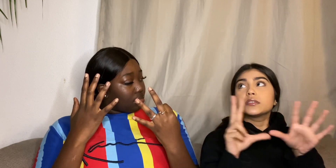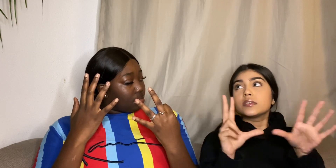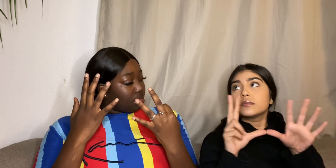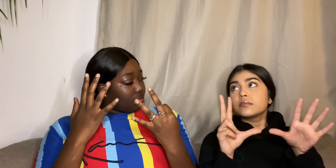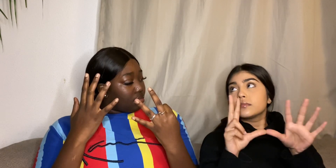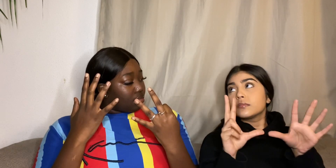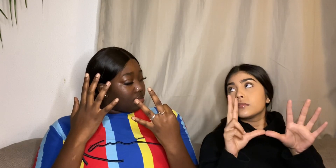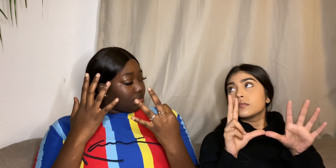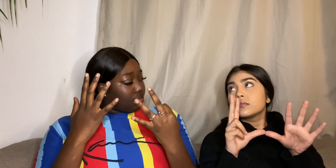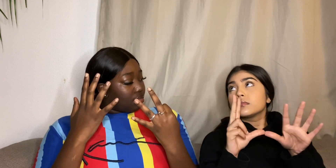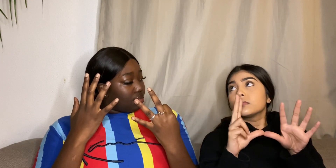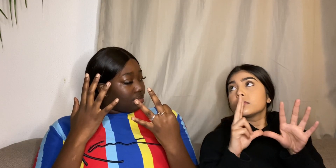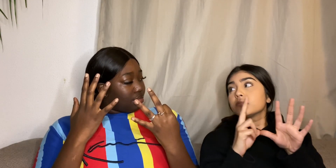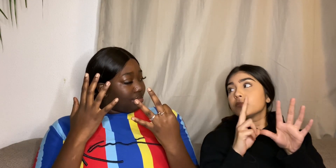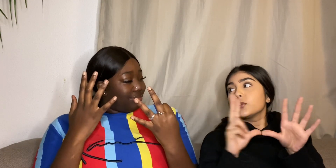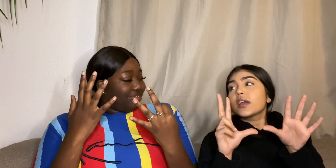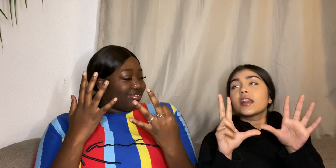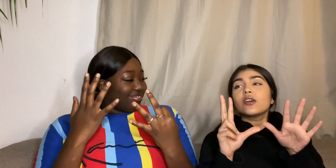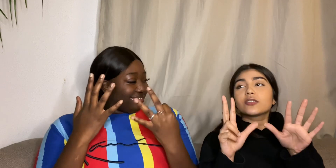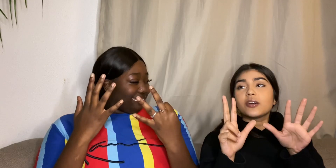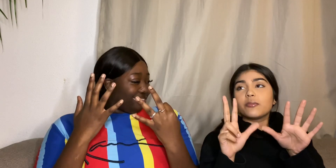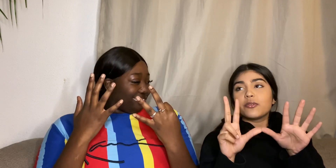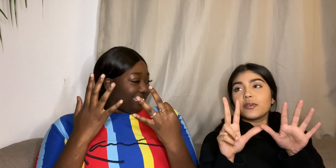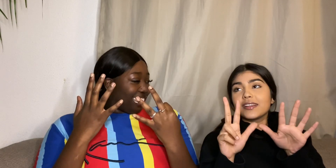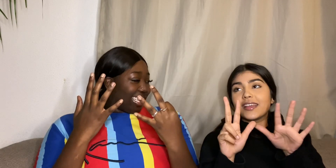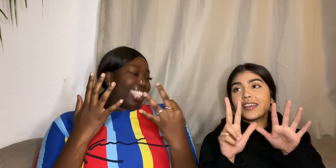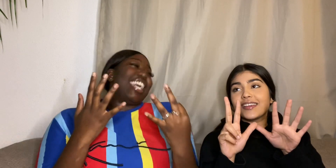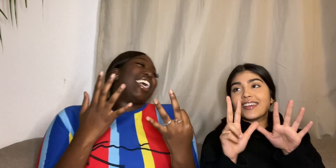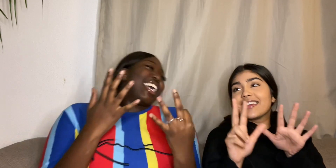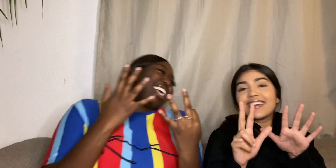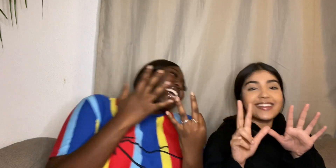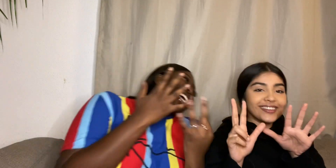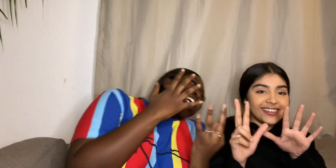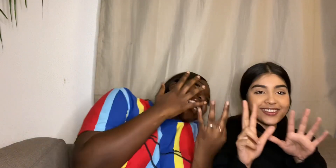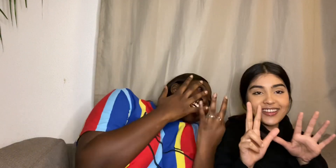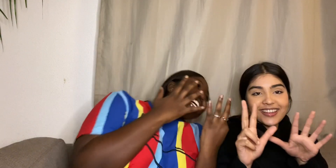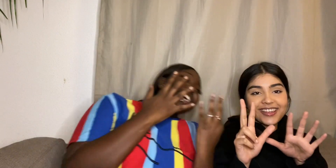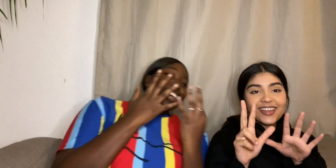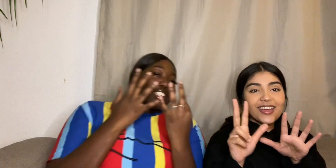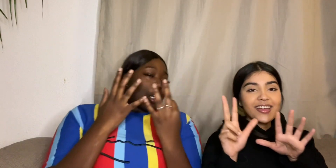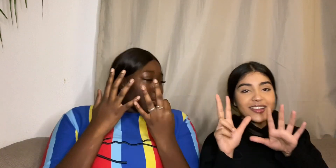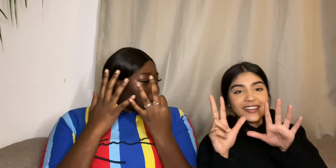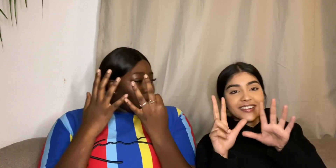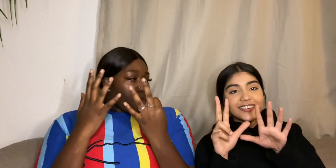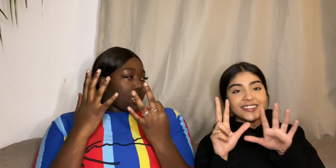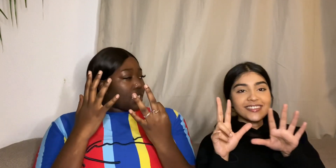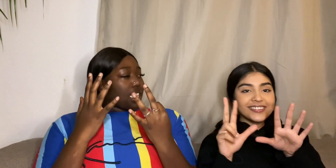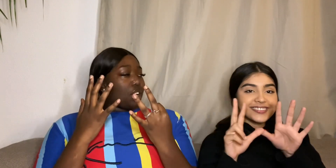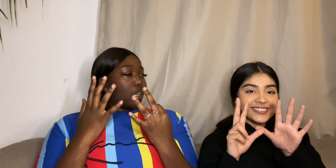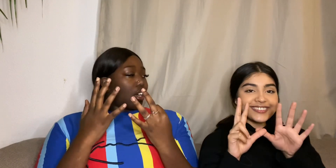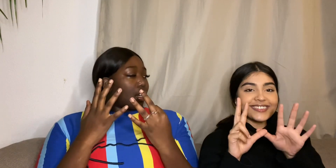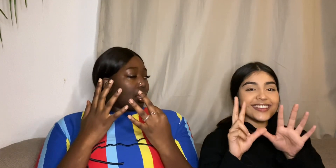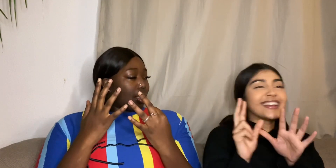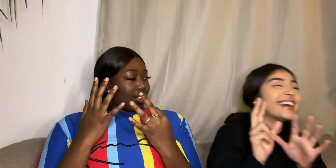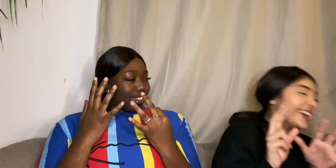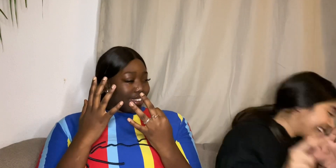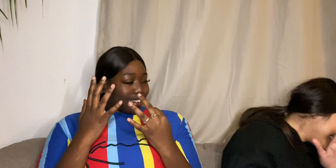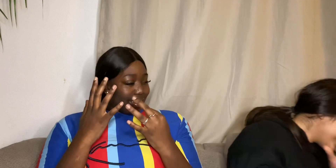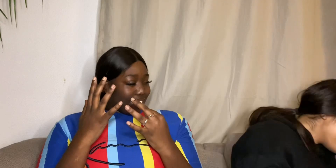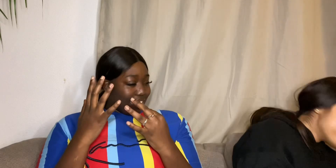you get locked up for one day okay don't put my business out there but